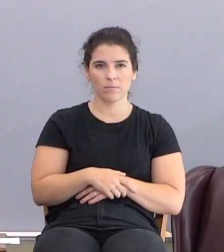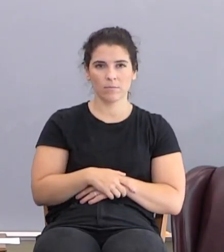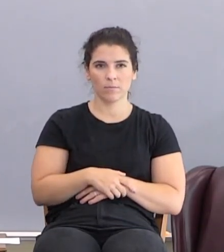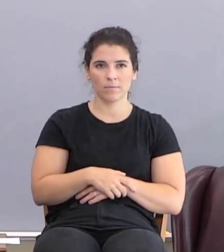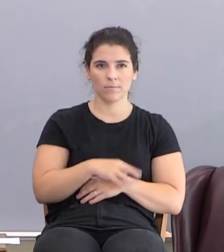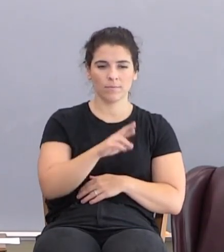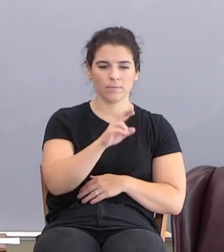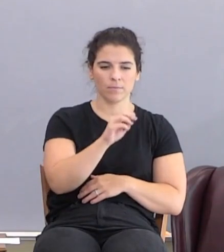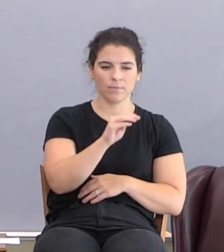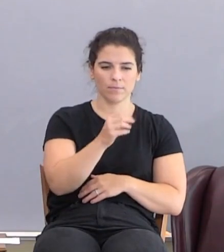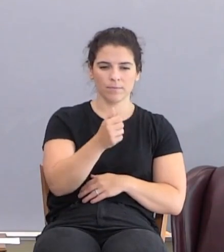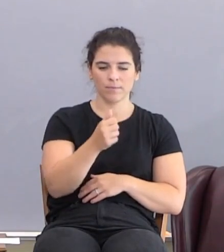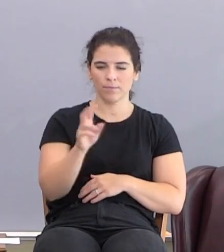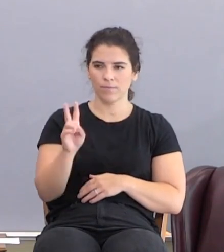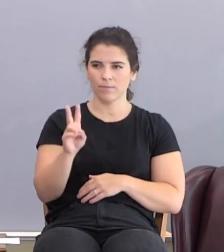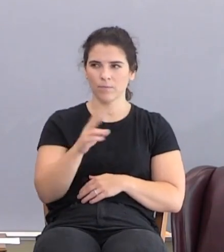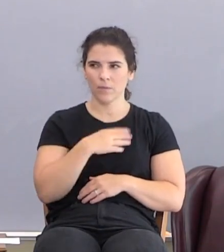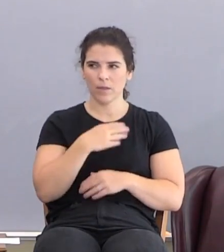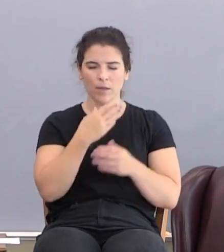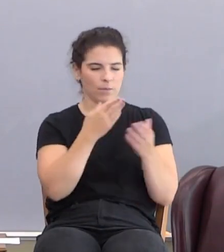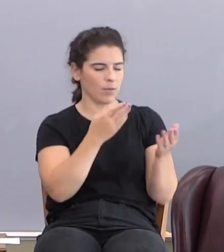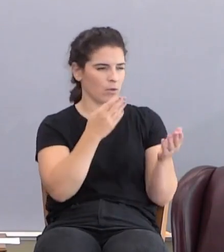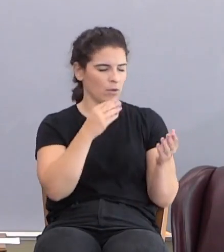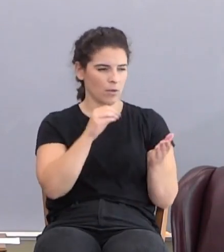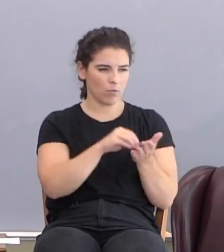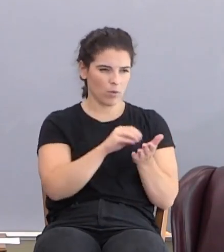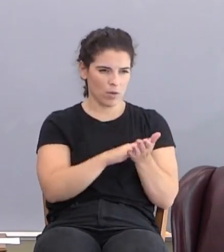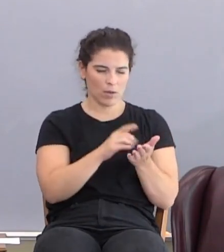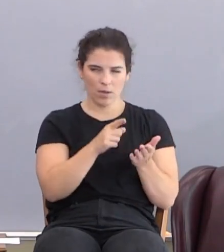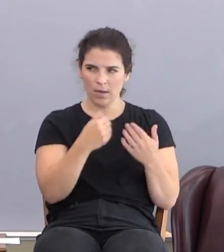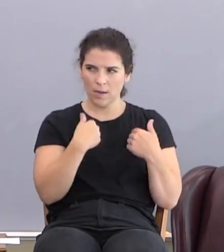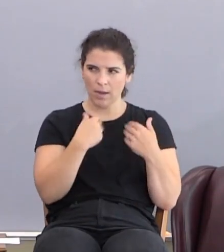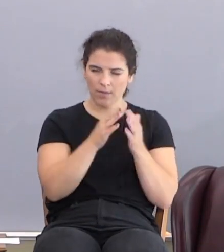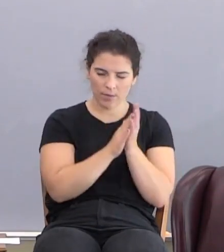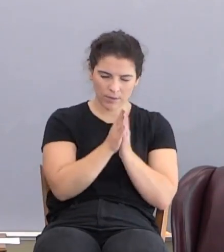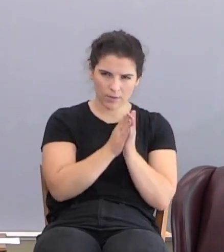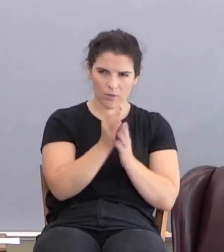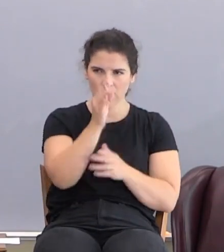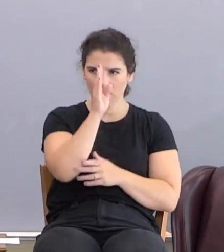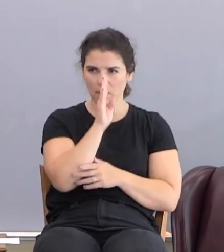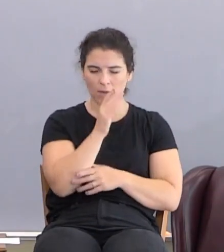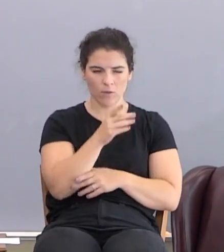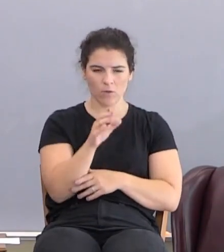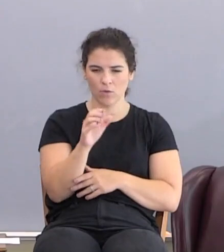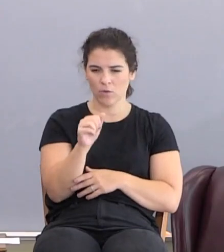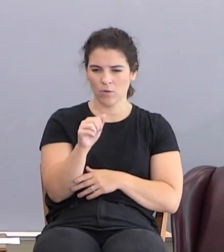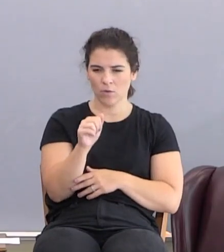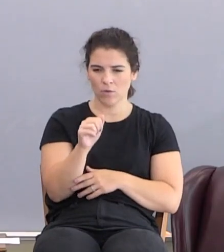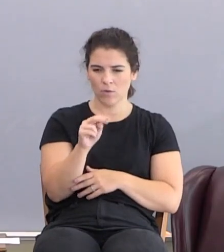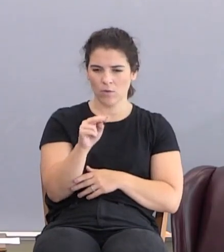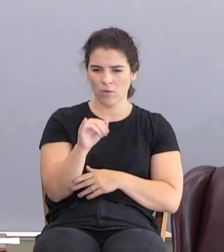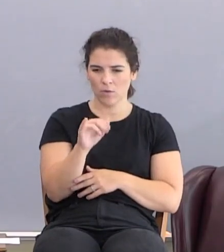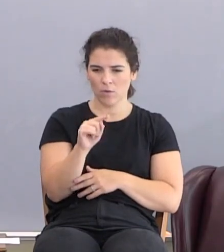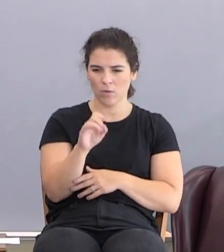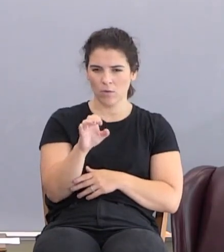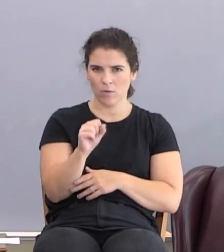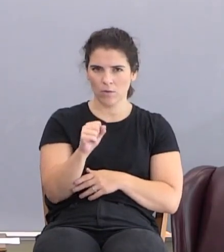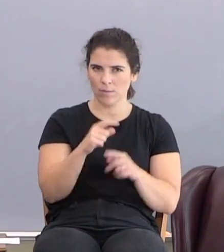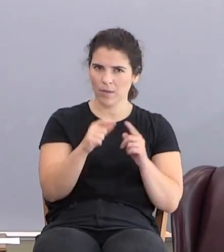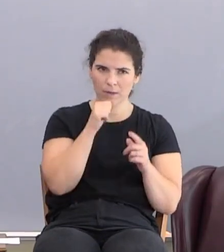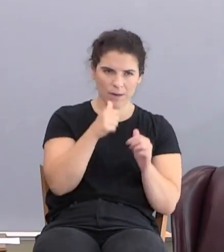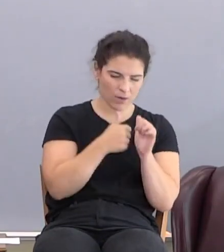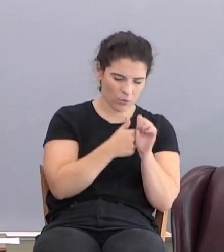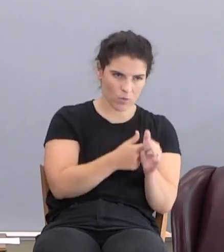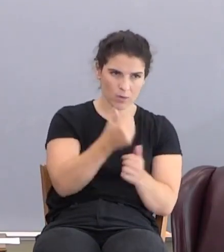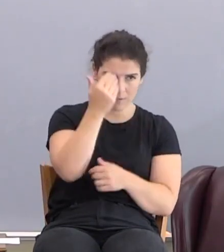Verse 2, bear them record that they have a zeal of God. They're the Cainites, but not